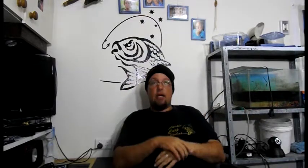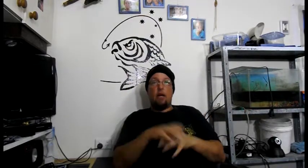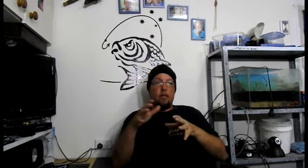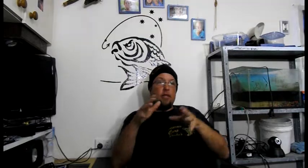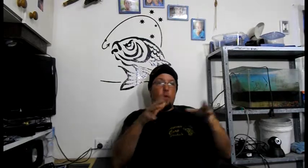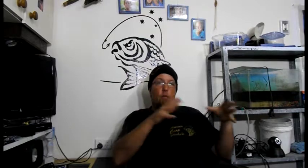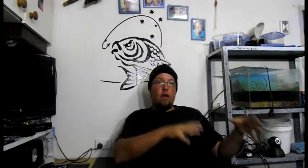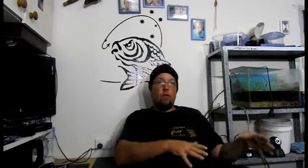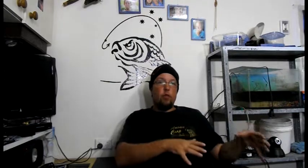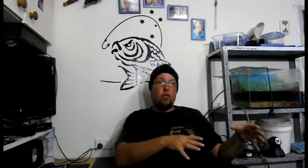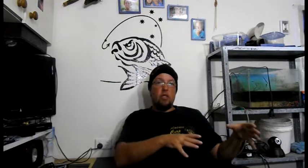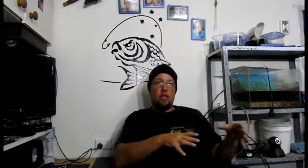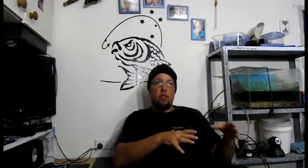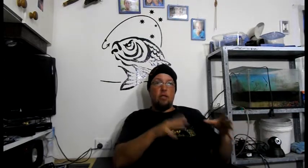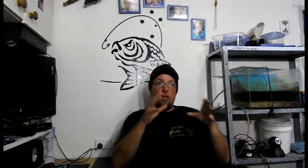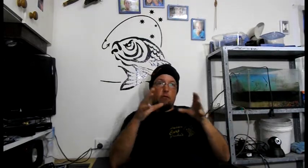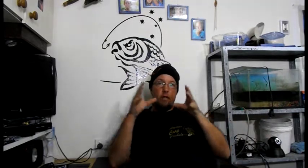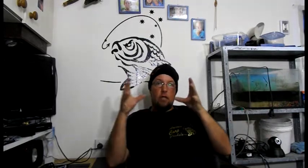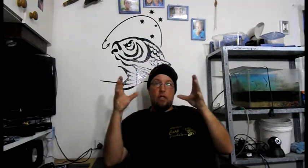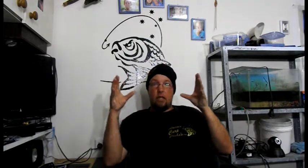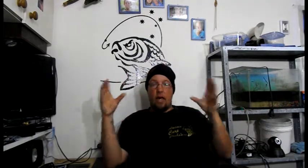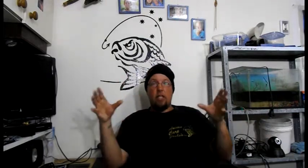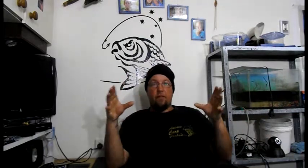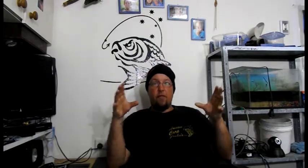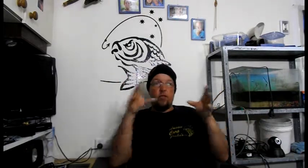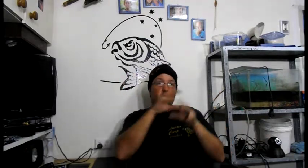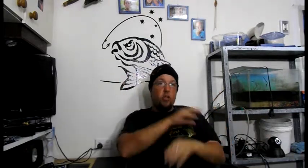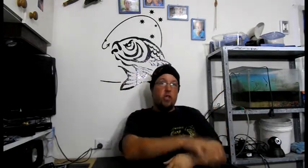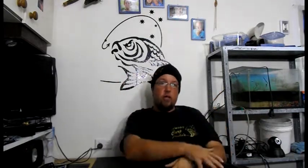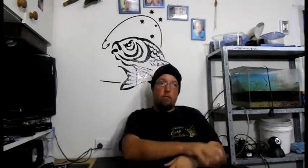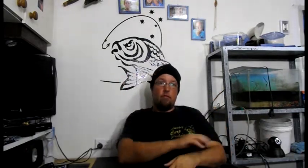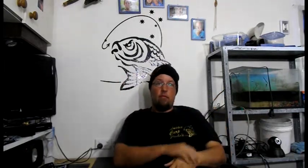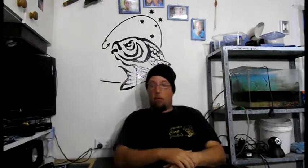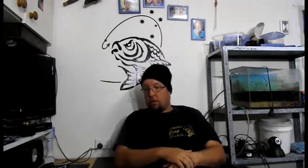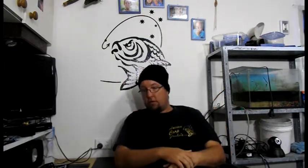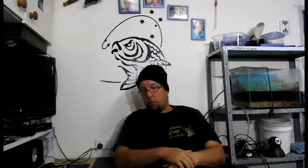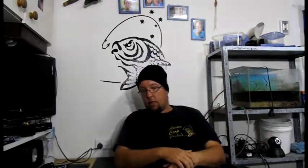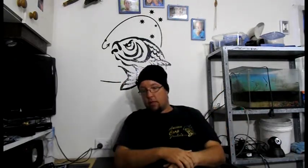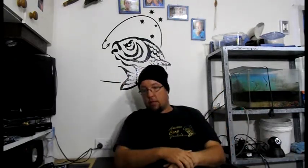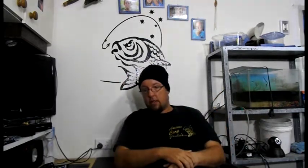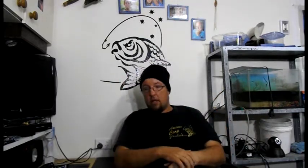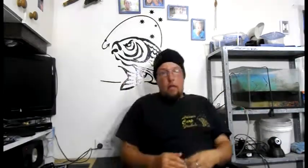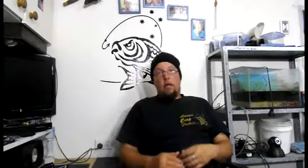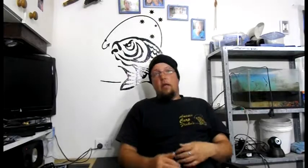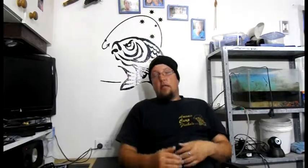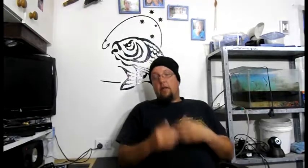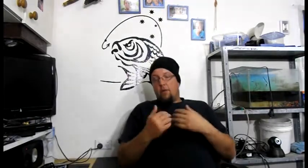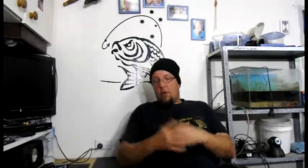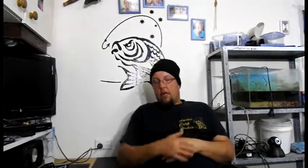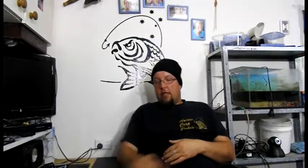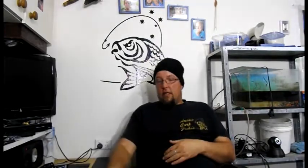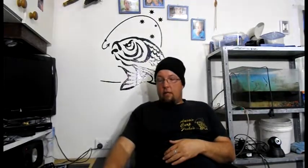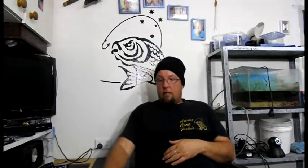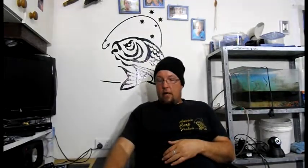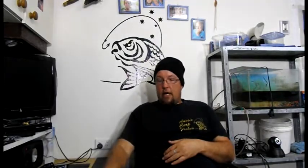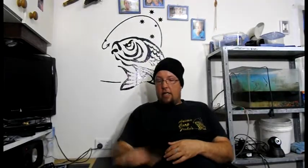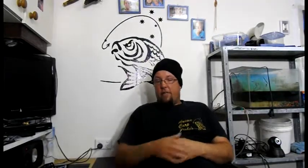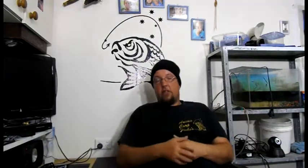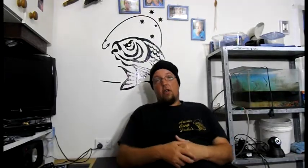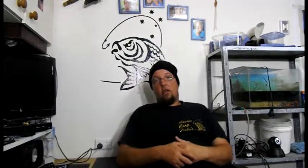go. There's one way of reducing the numbers. Release larger fish. To eat. All the smaller ones. So if we're releasing. Larger fish. Like the